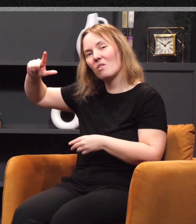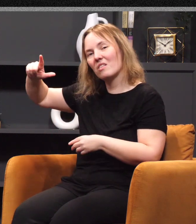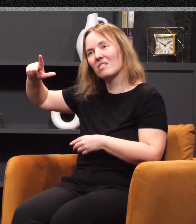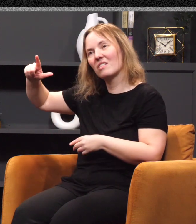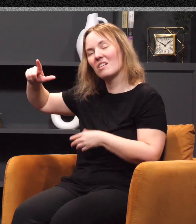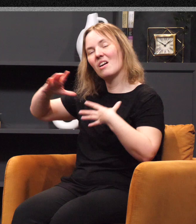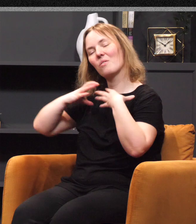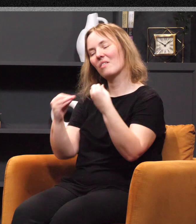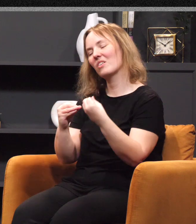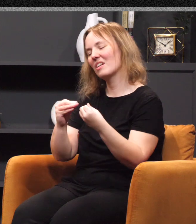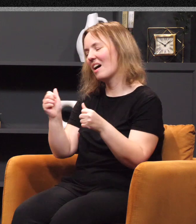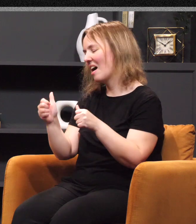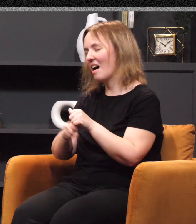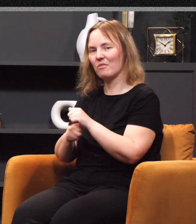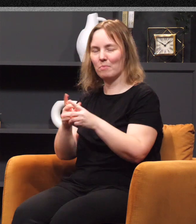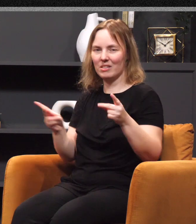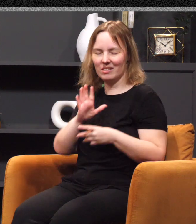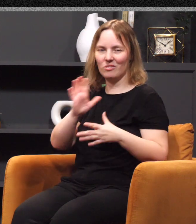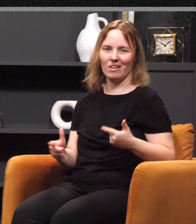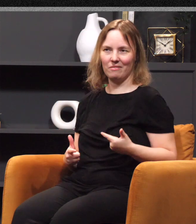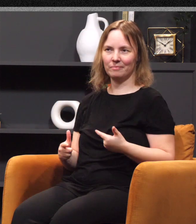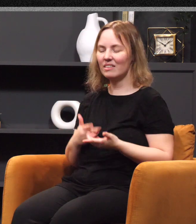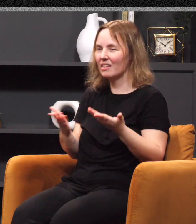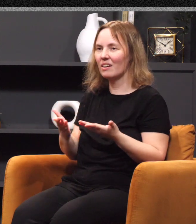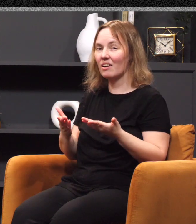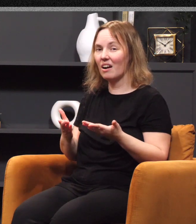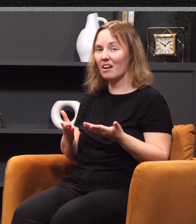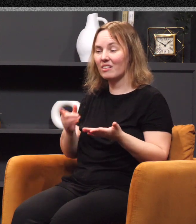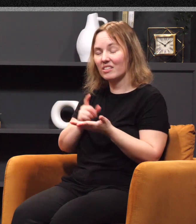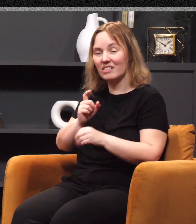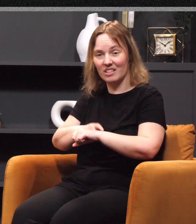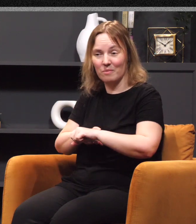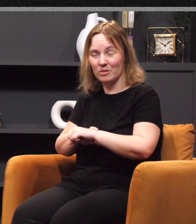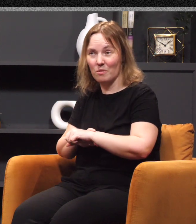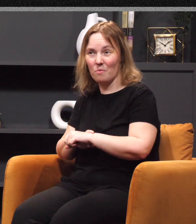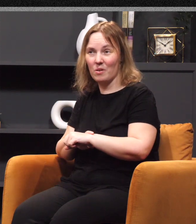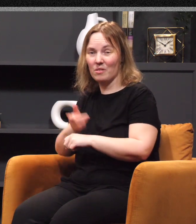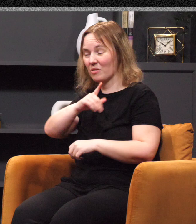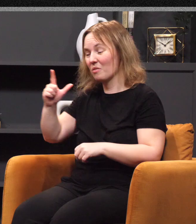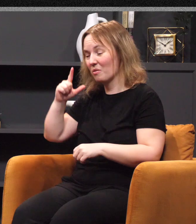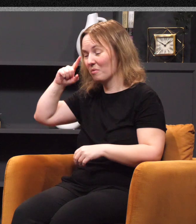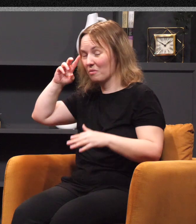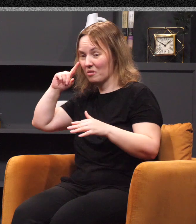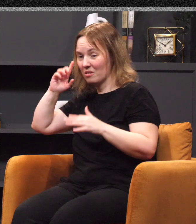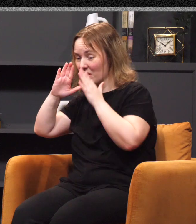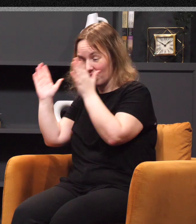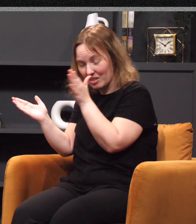life. You see, there are just seasons where the Lord will draw your attention to something. It may be a situation in your family. It may be something to do with